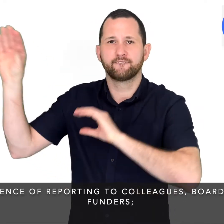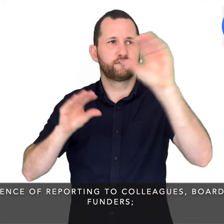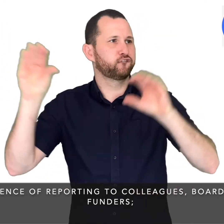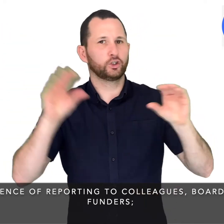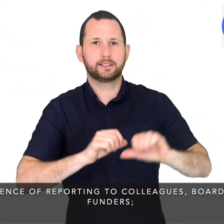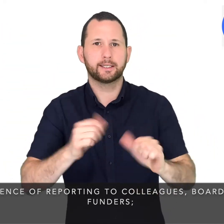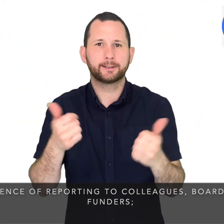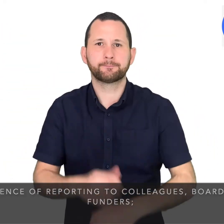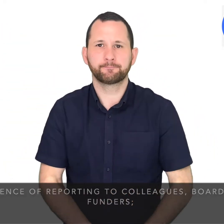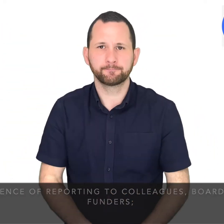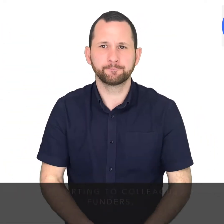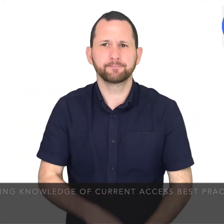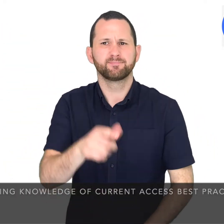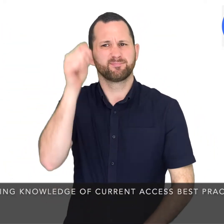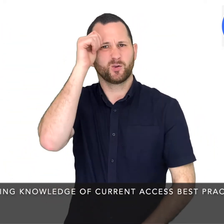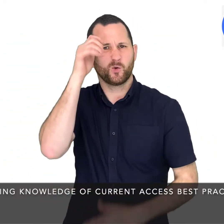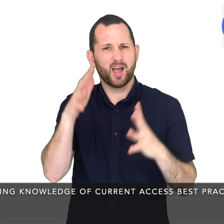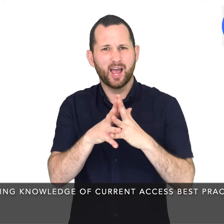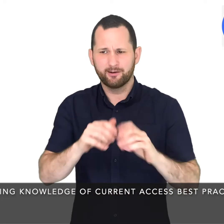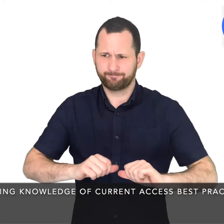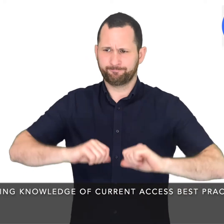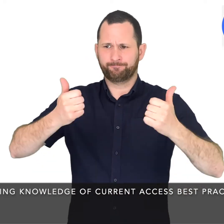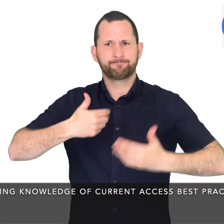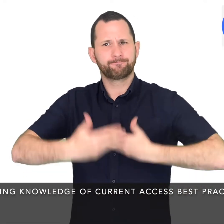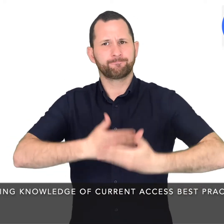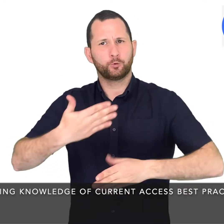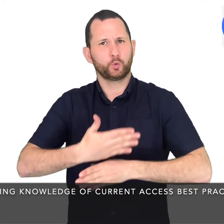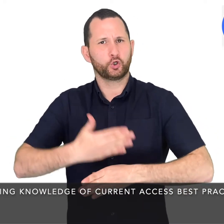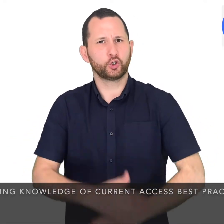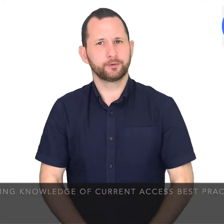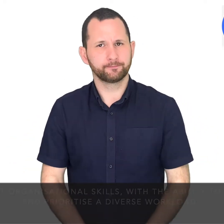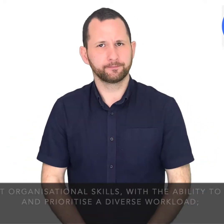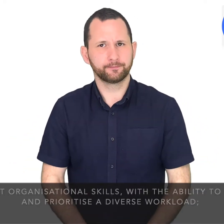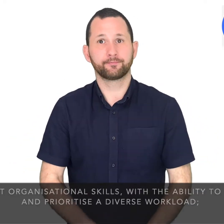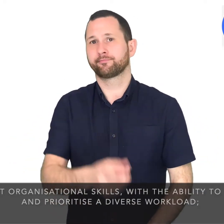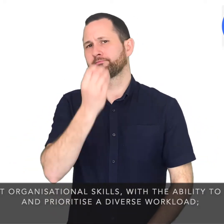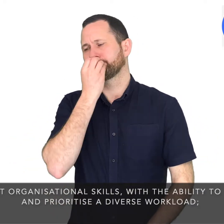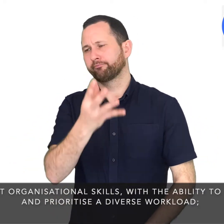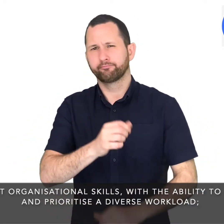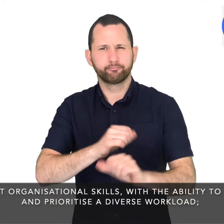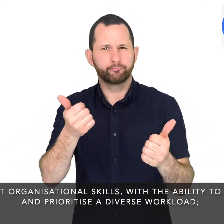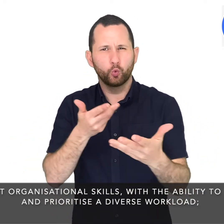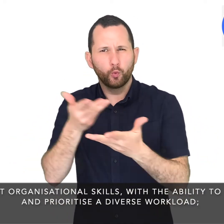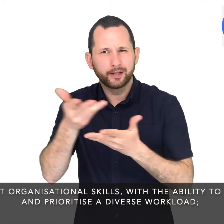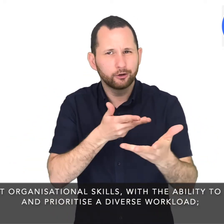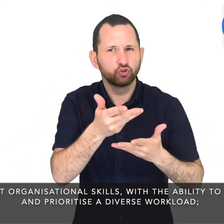Working knowledge of current access best practice. Excellent organisation skills with the